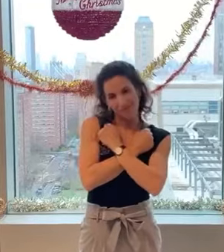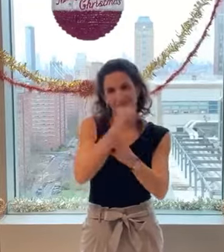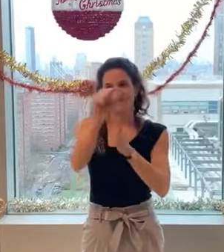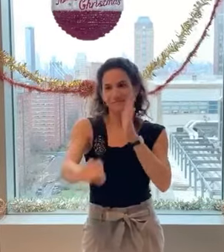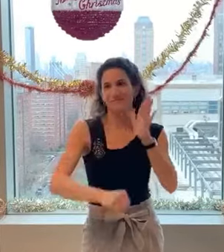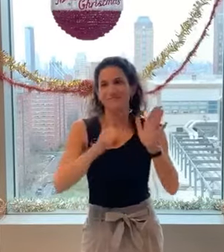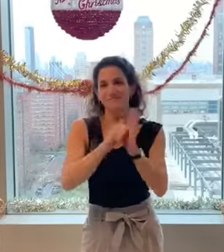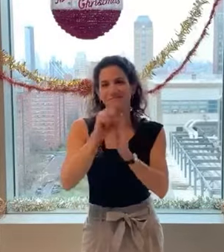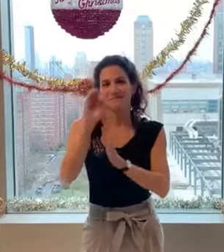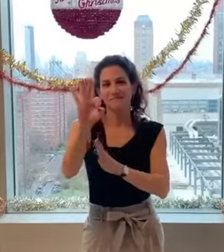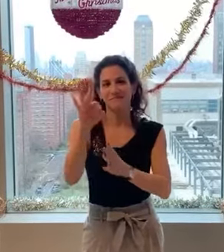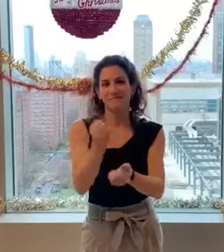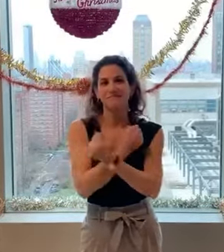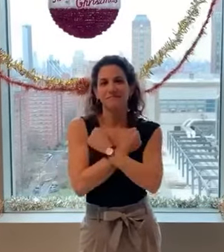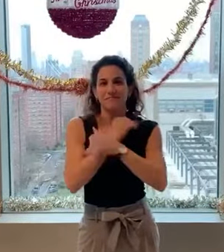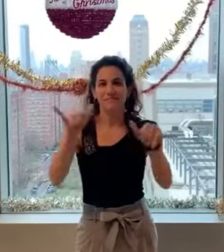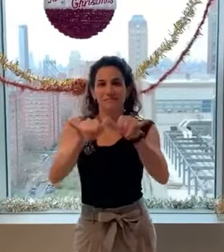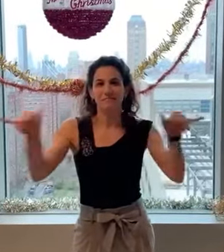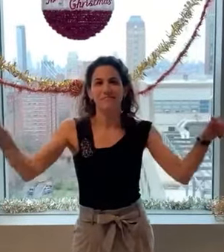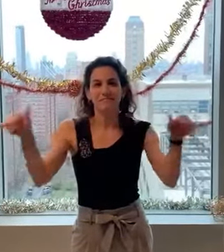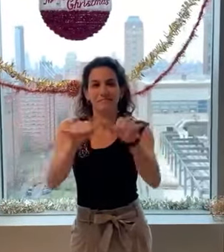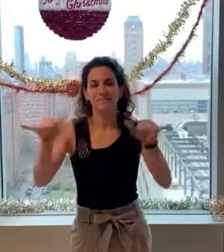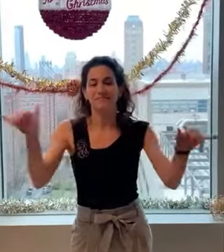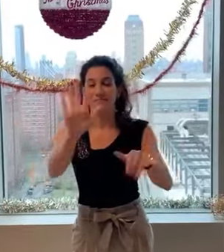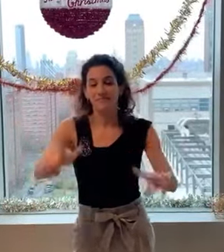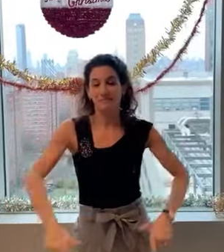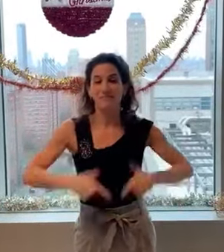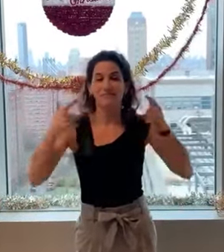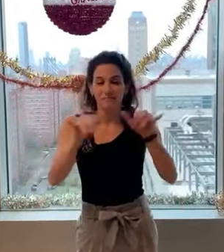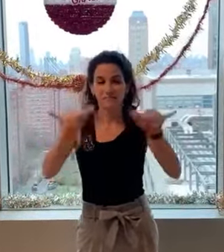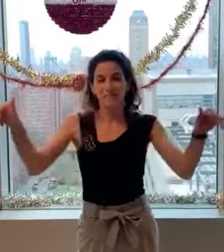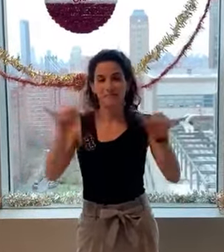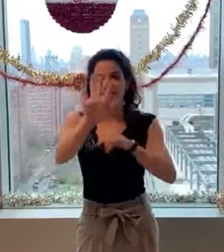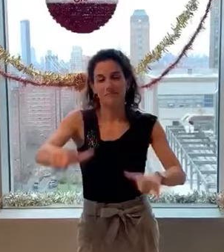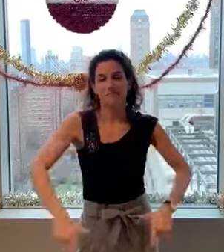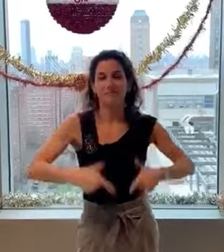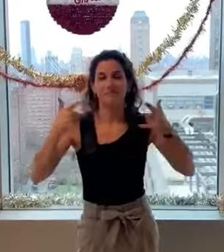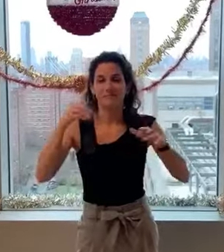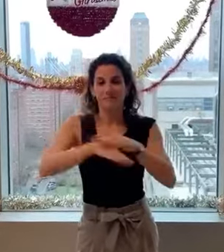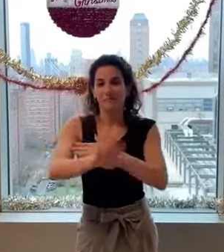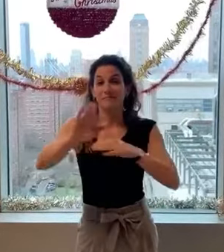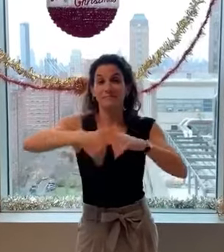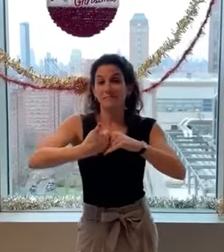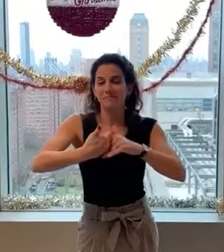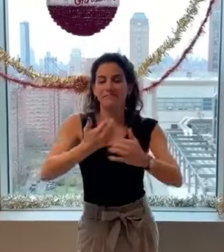Seasons are now See your life, see your life in the world